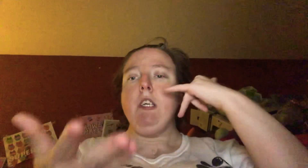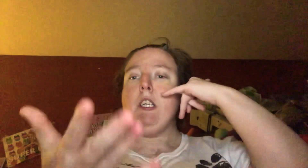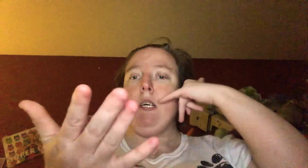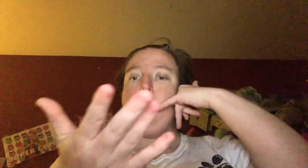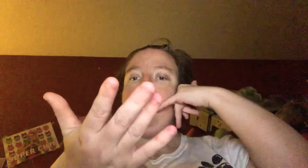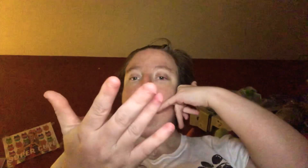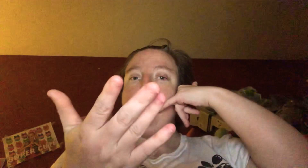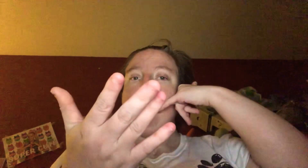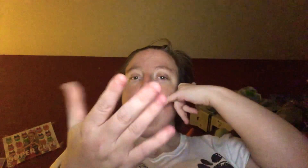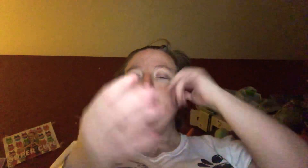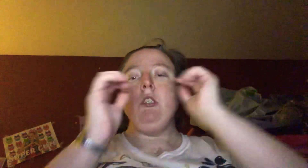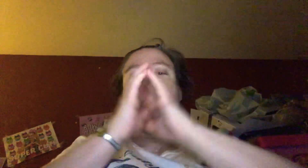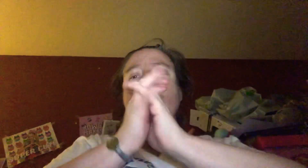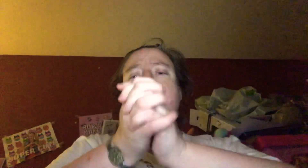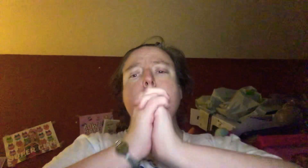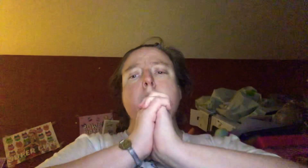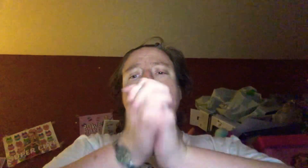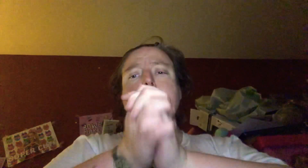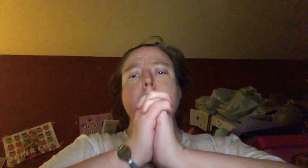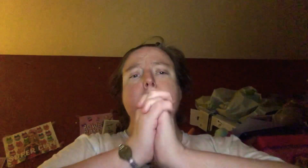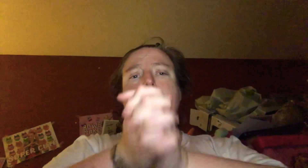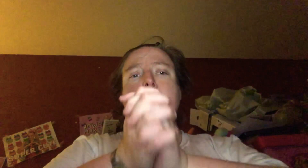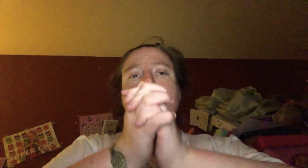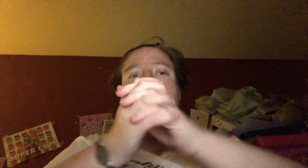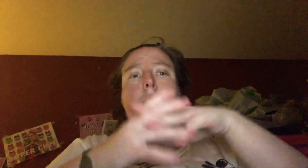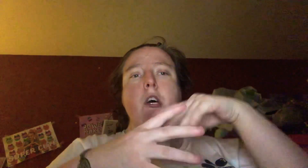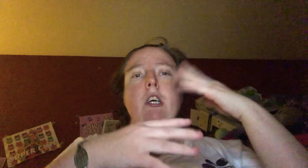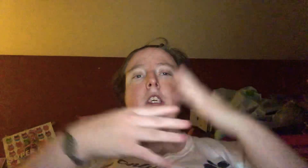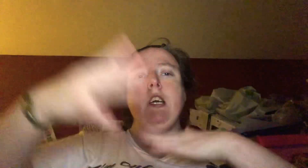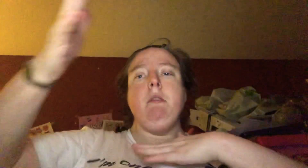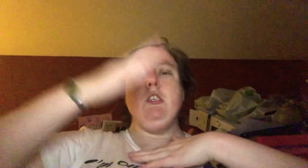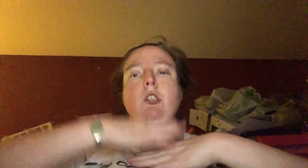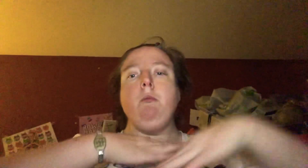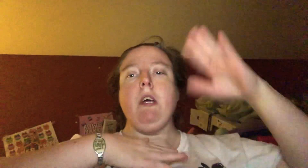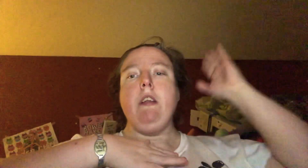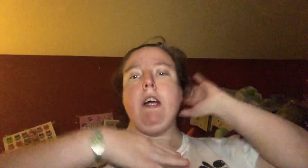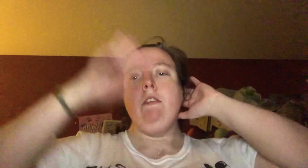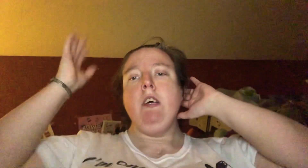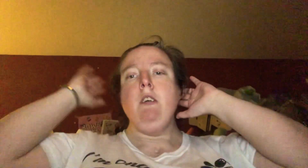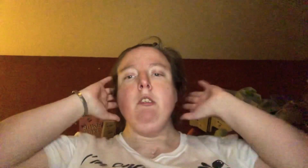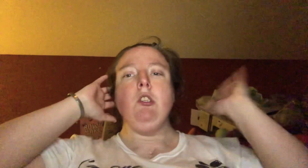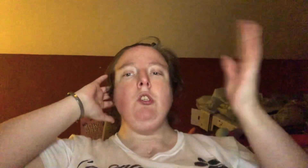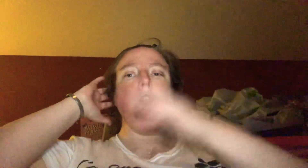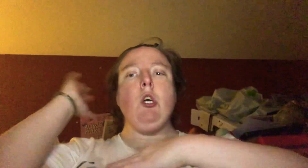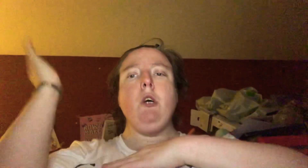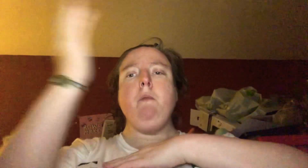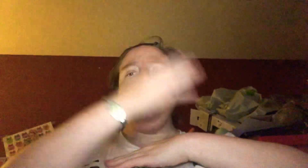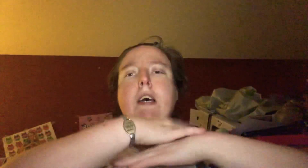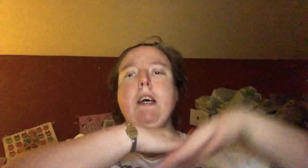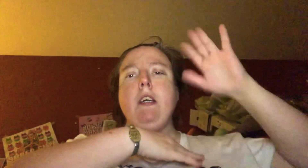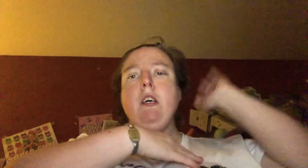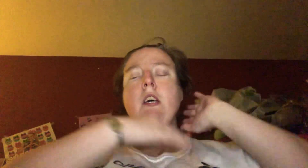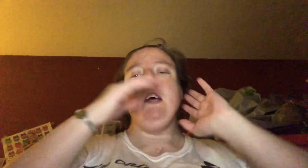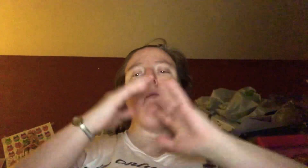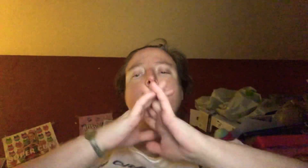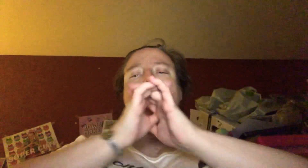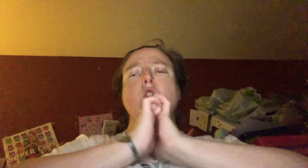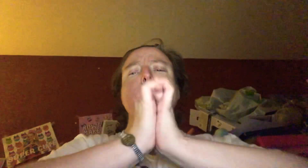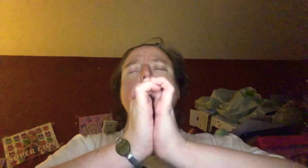number So call me maybe Before you came in tonight I got you so bad I got you so